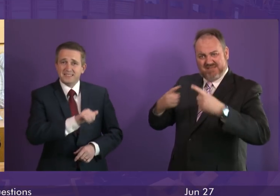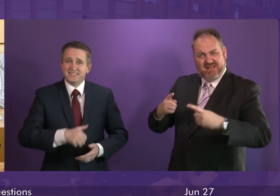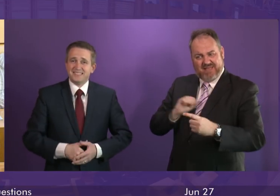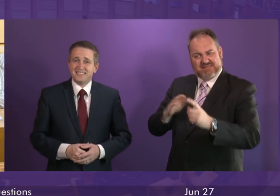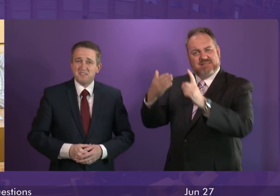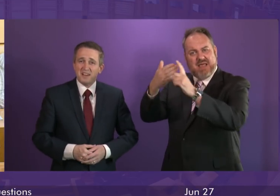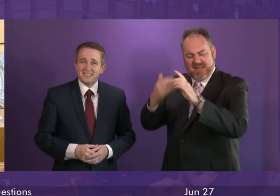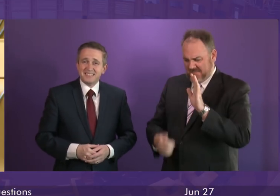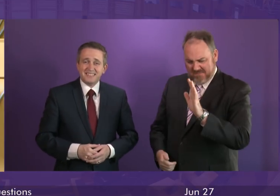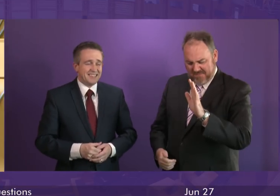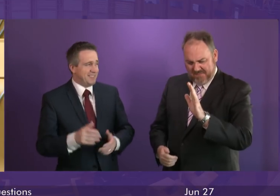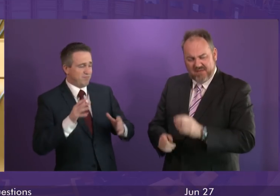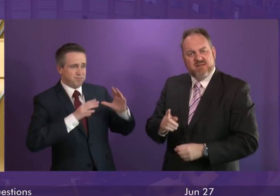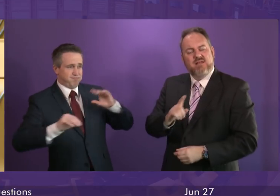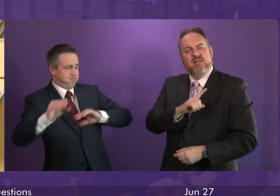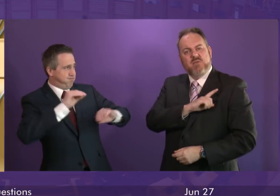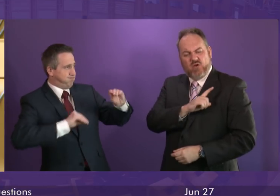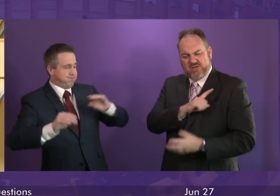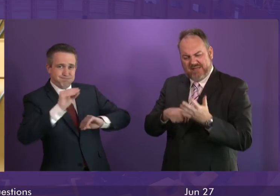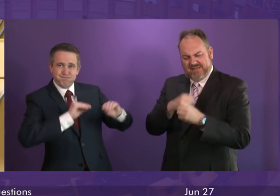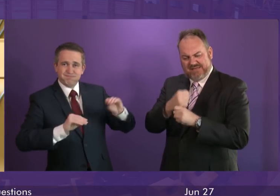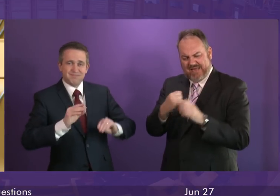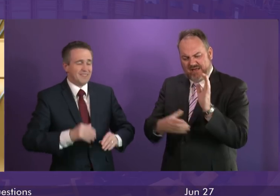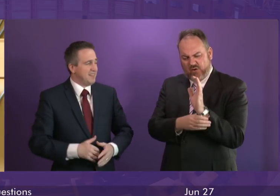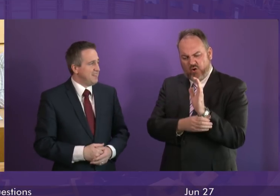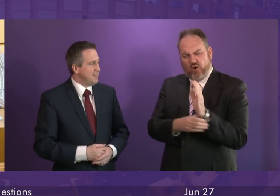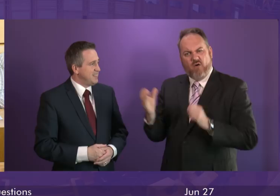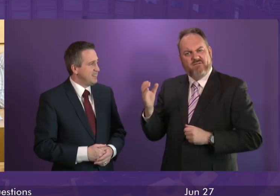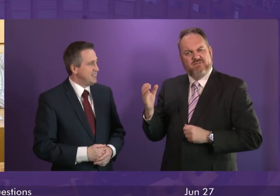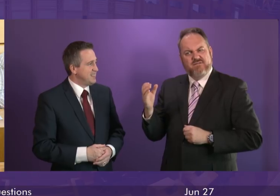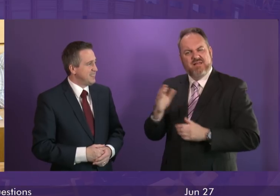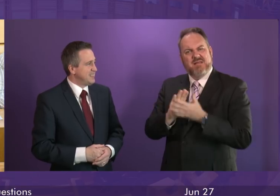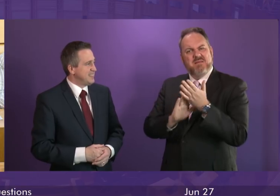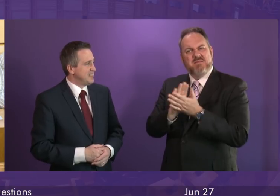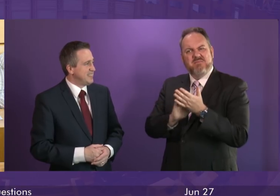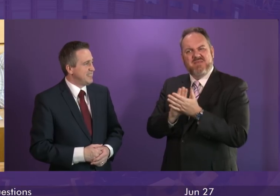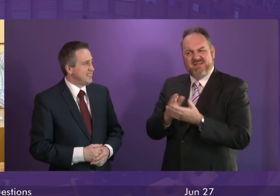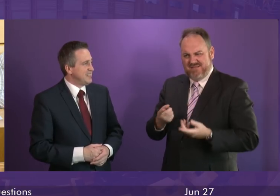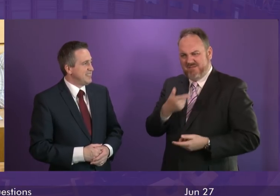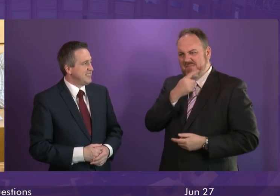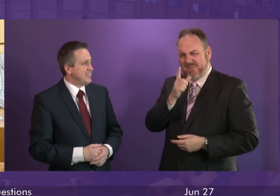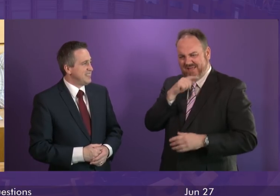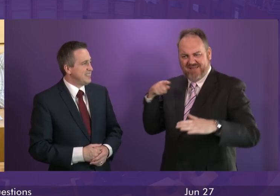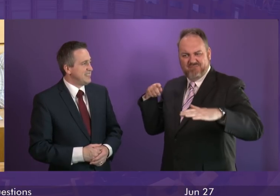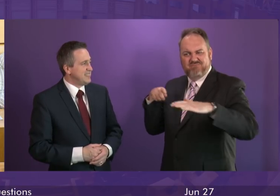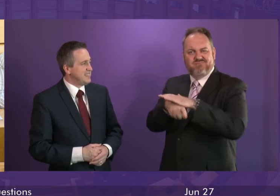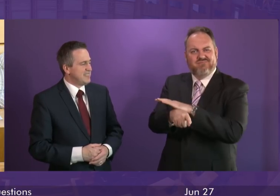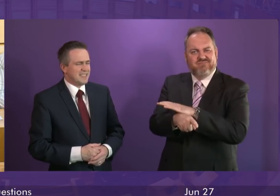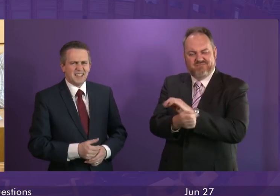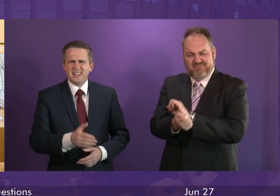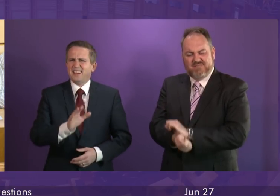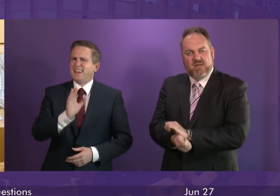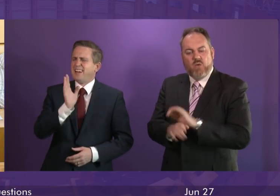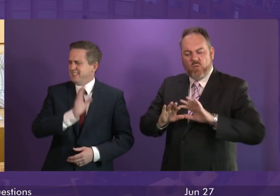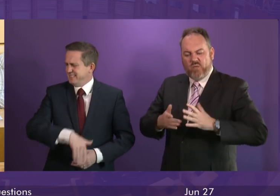in my view, taking that tag off is therefore equivalent of scaling the walls and making a run for it. Because but for that tag,